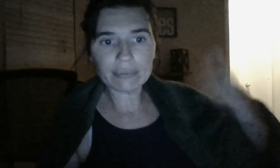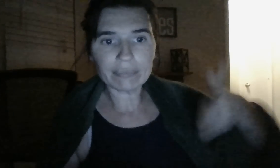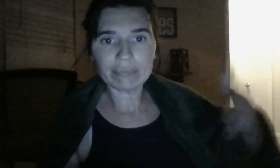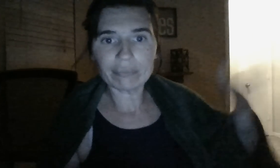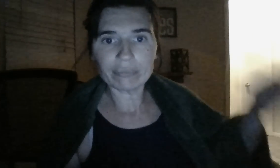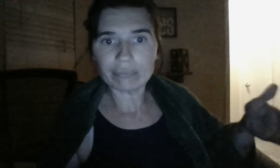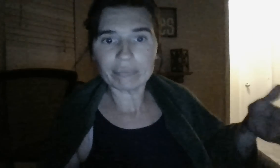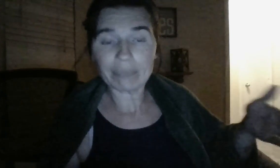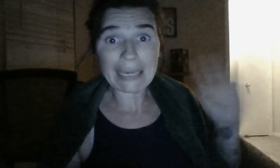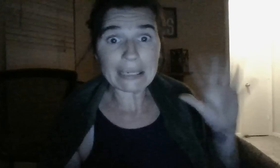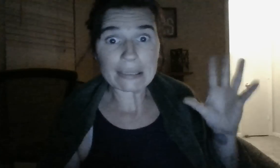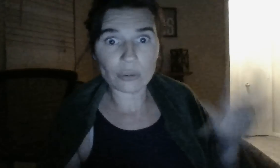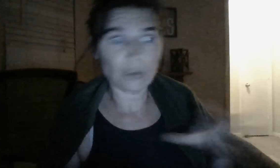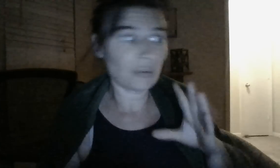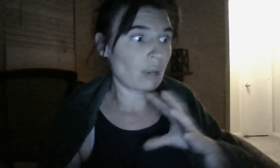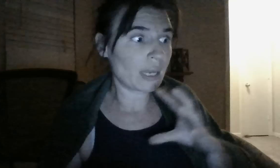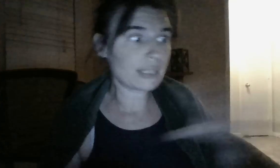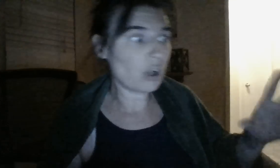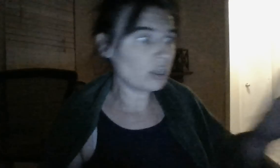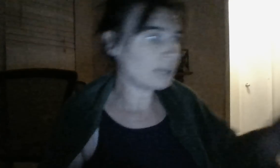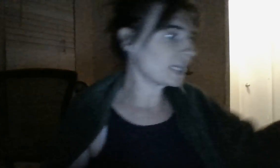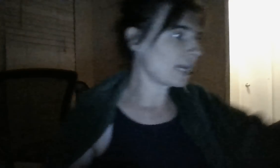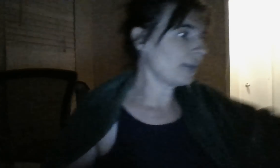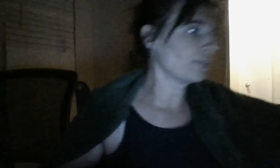banks, or, it's all lumped together.